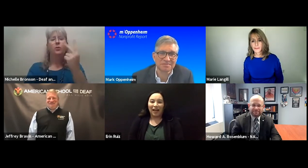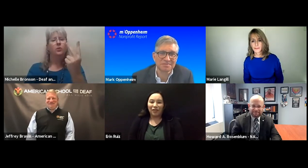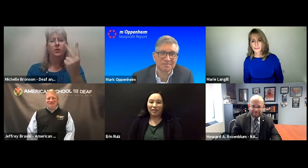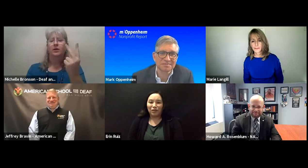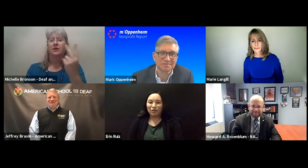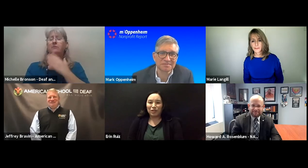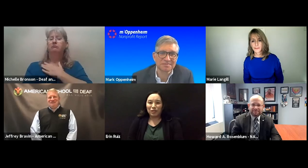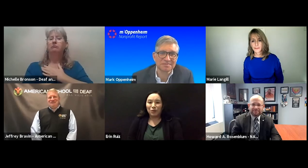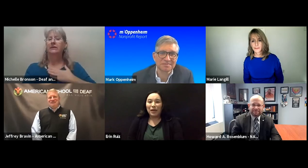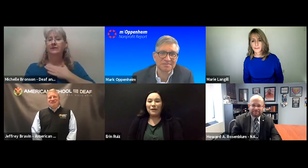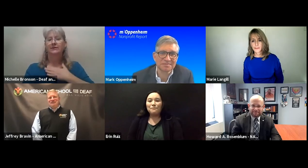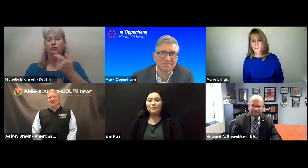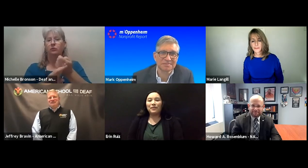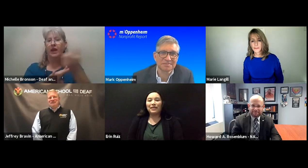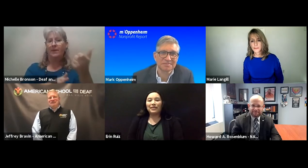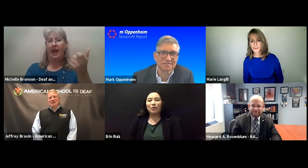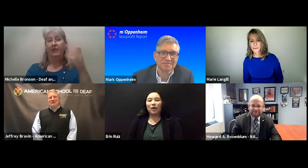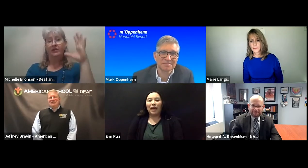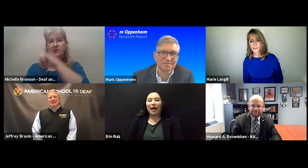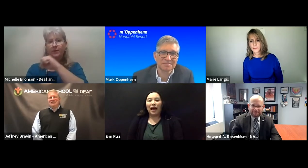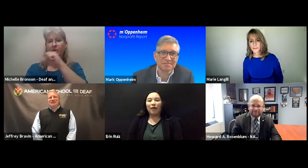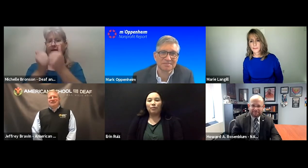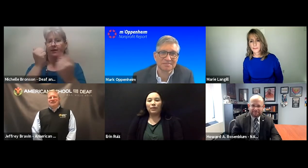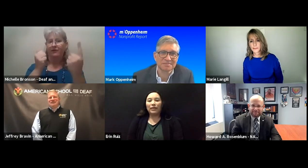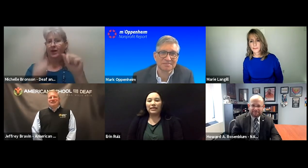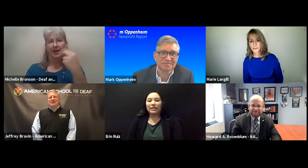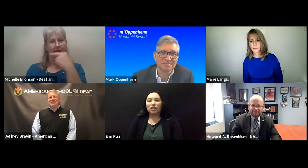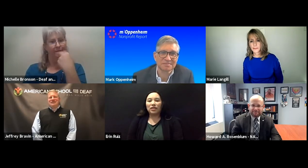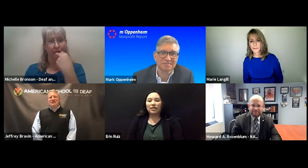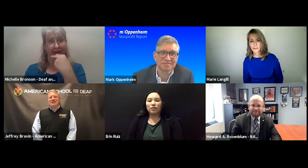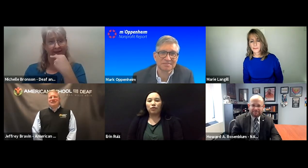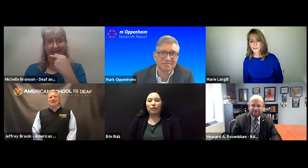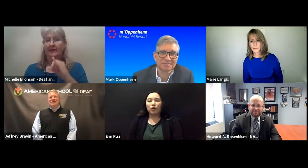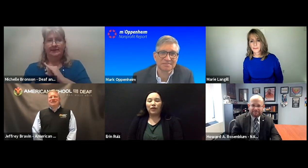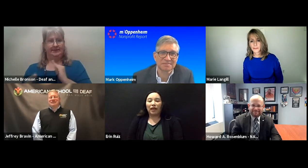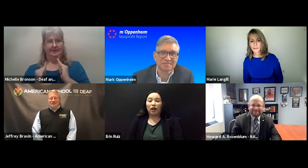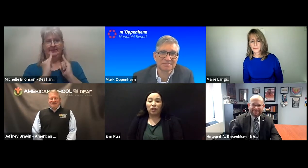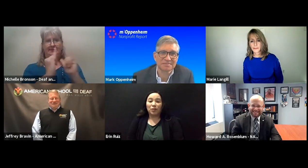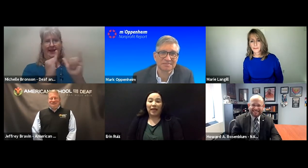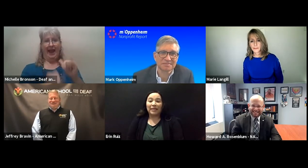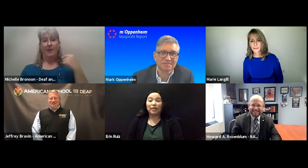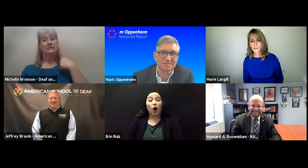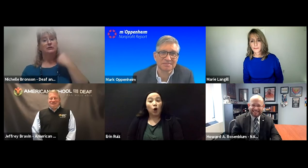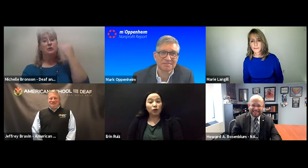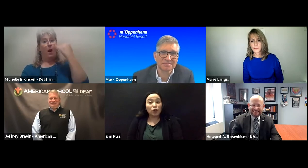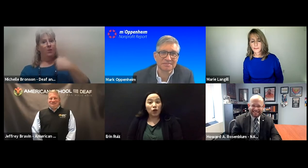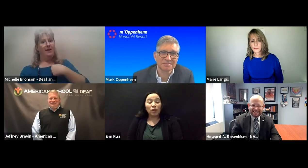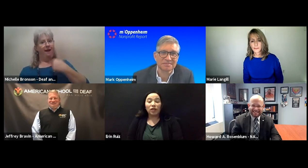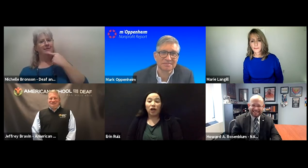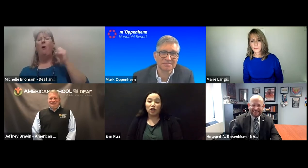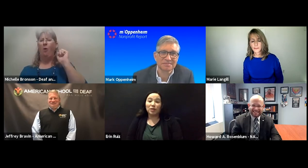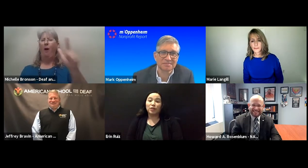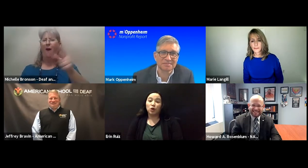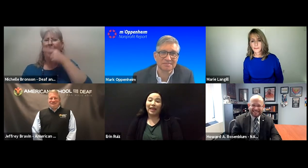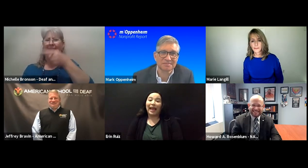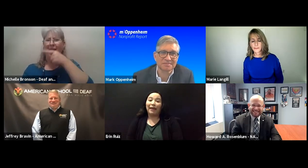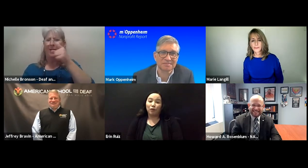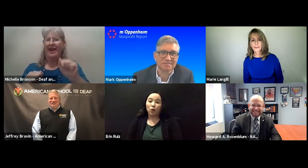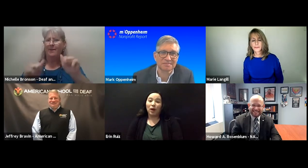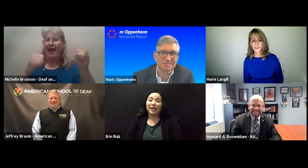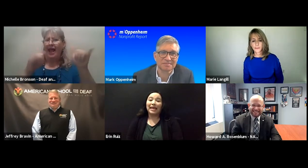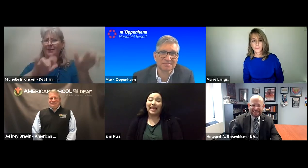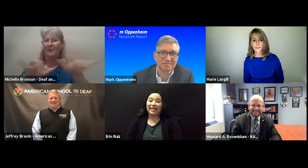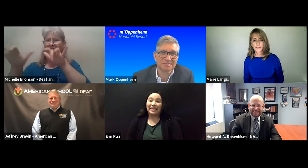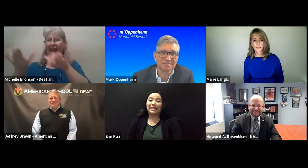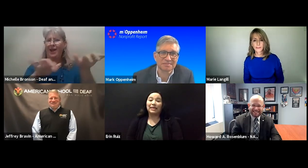just as all other adults do. So please just remove that unconscious bias, and also not to assume that